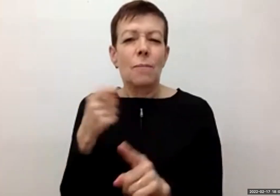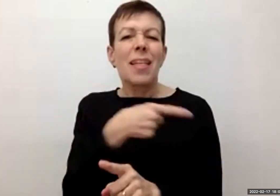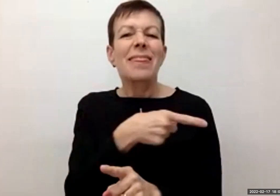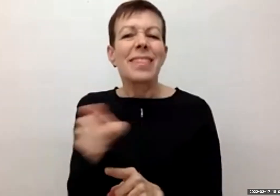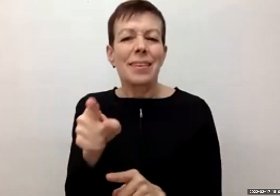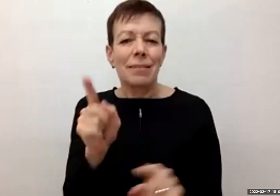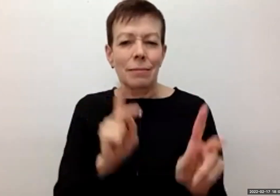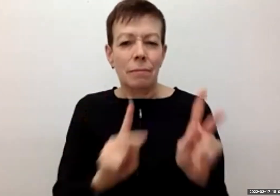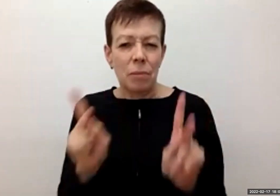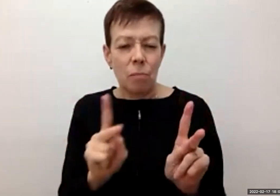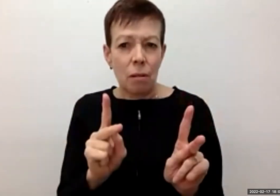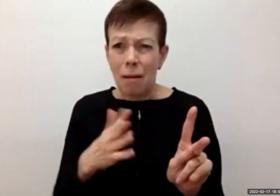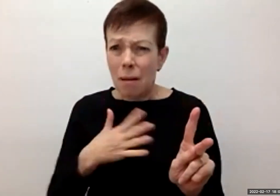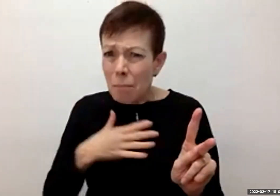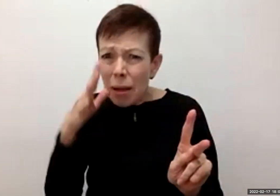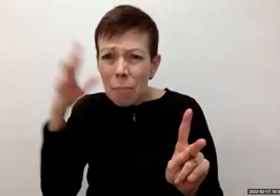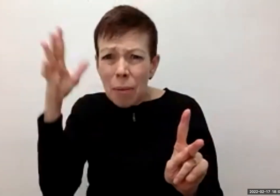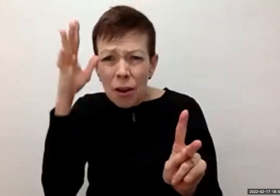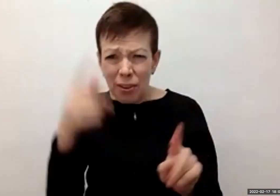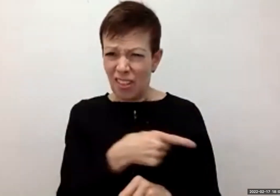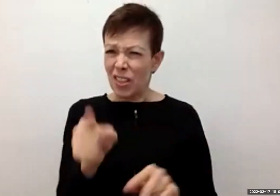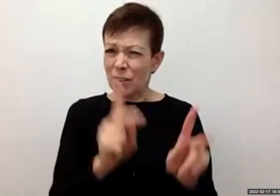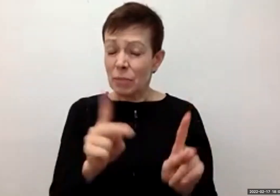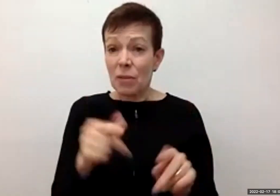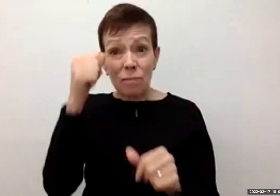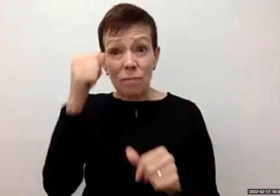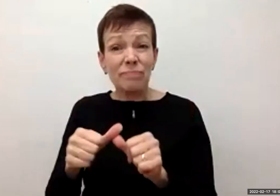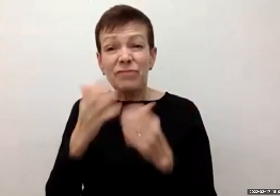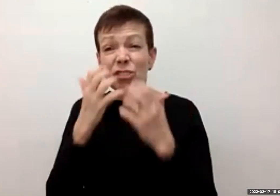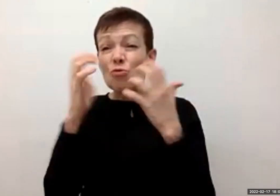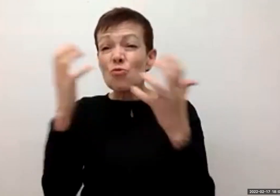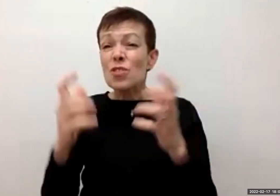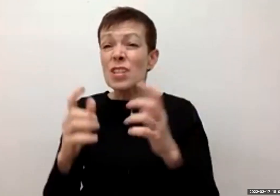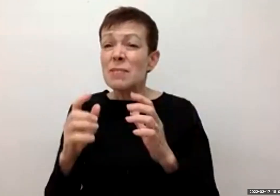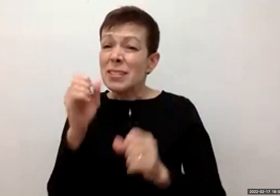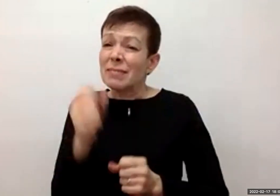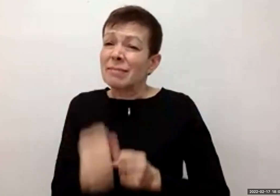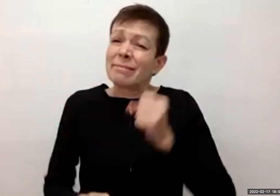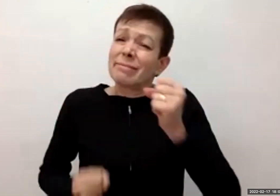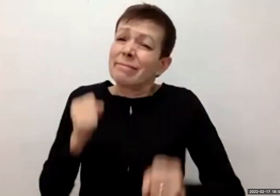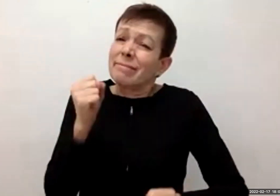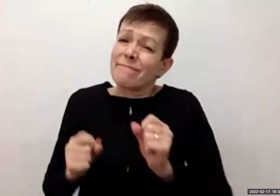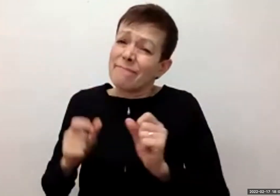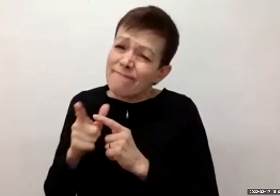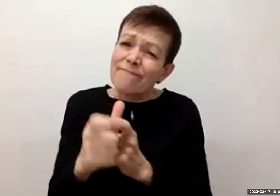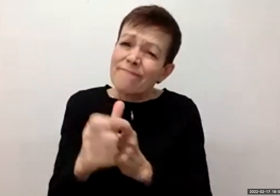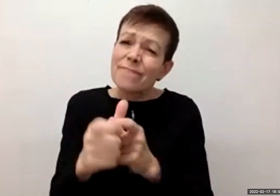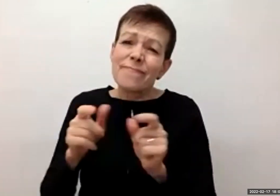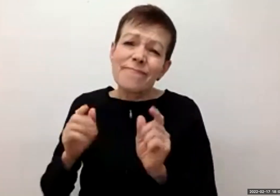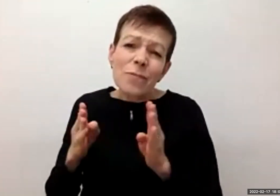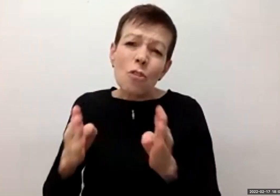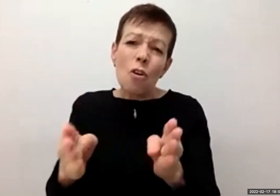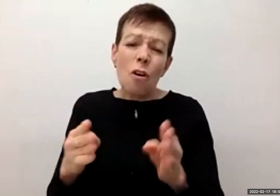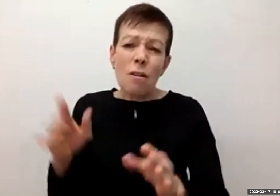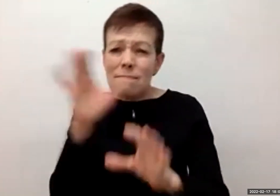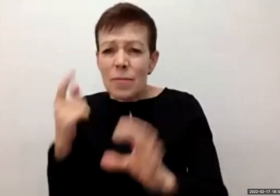I remember screaming and running out of the room and down a hallway searching for my mom. When I found her, I remember telling her what